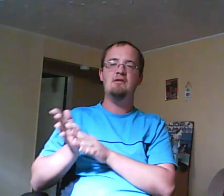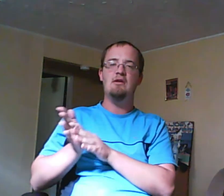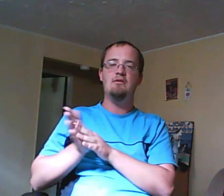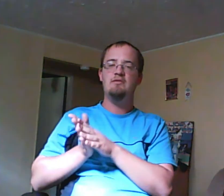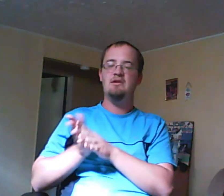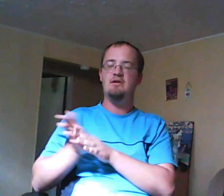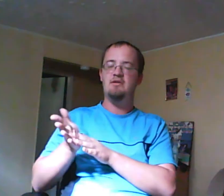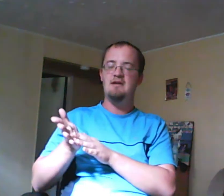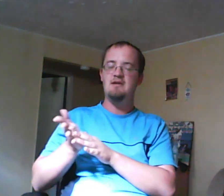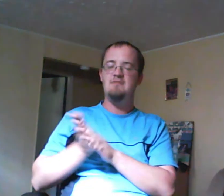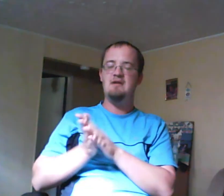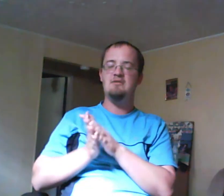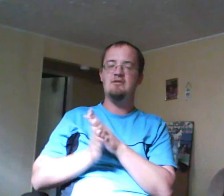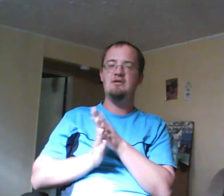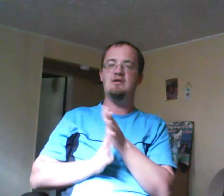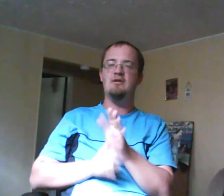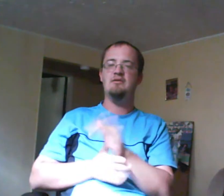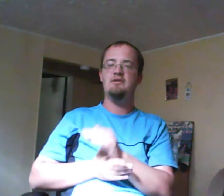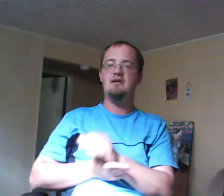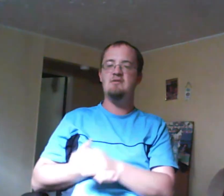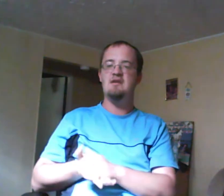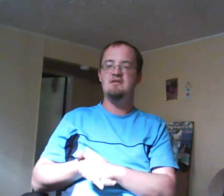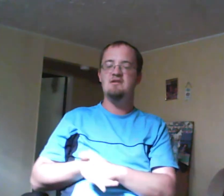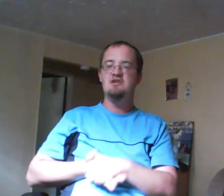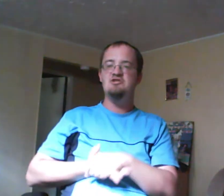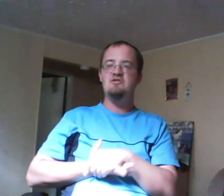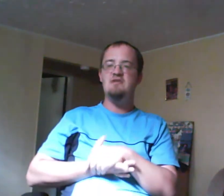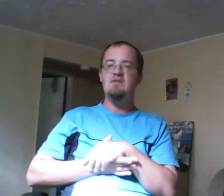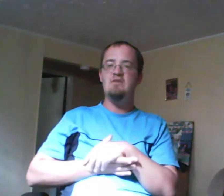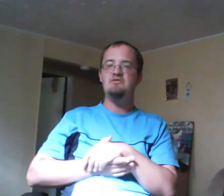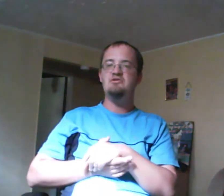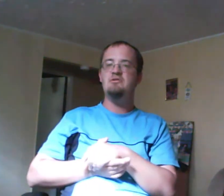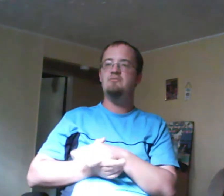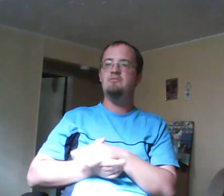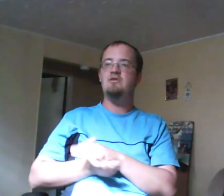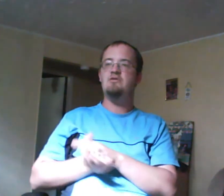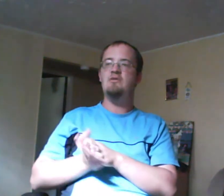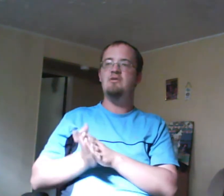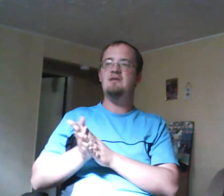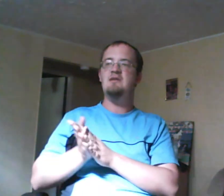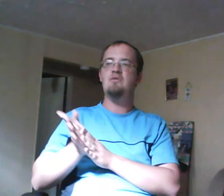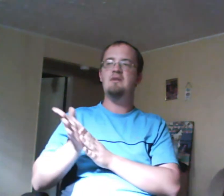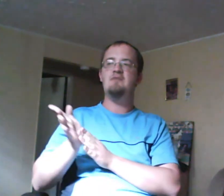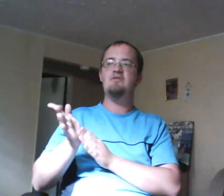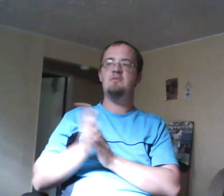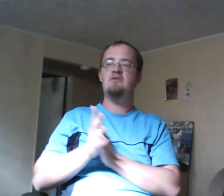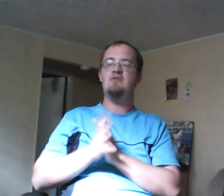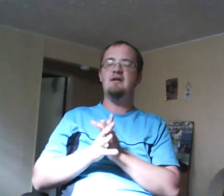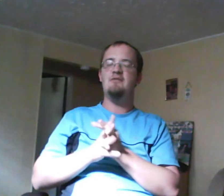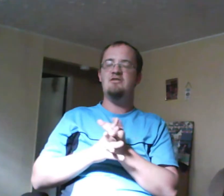and all that, and making her a good girl in everyone's eyes, she turned evil. The school needed more money for their spirit squad outfit, so